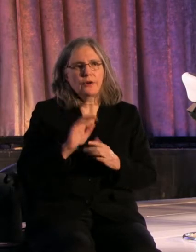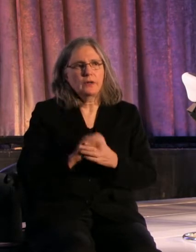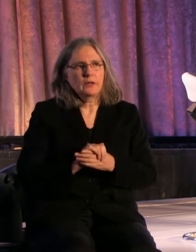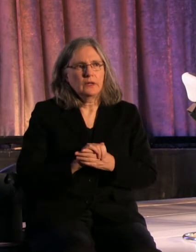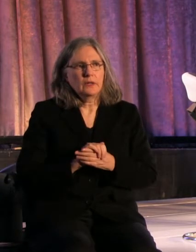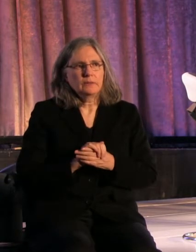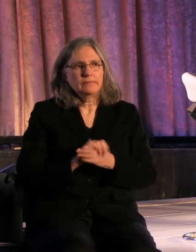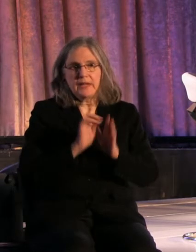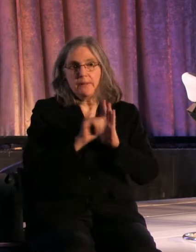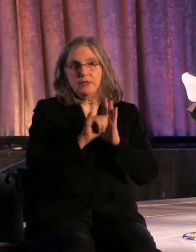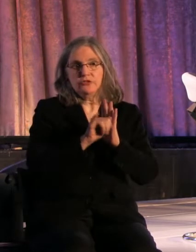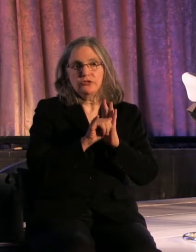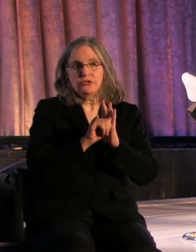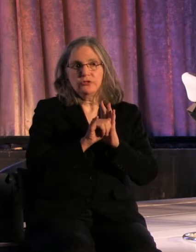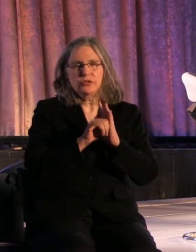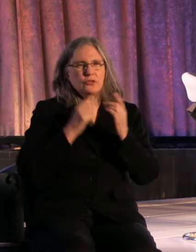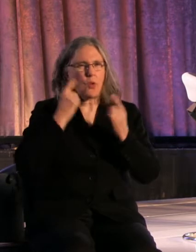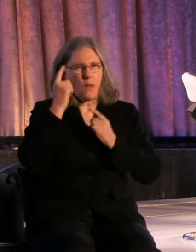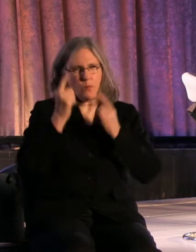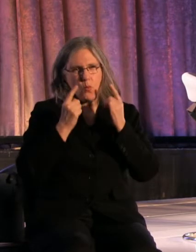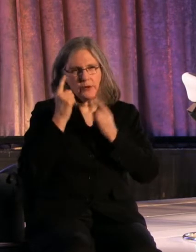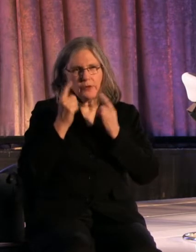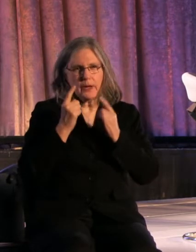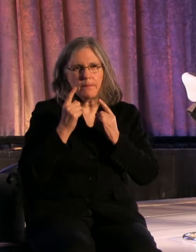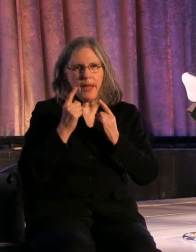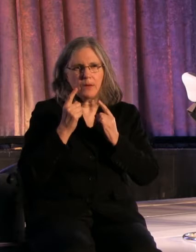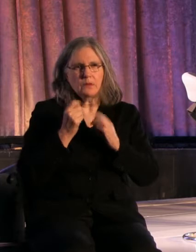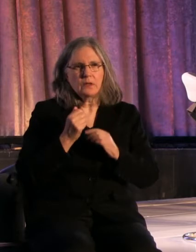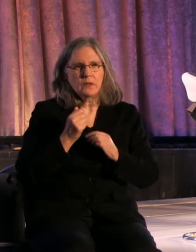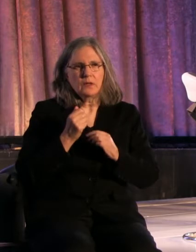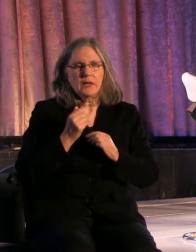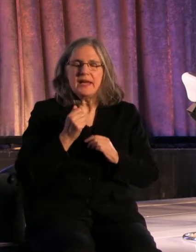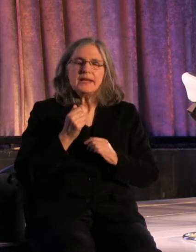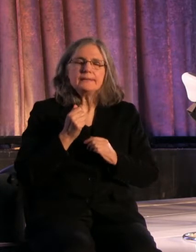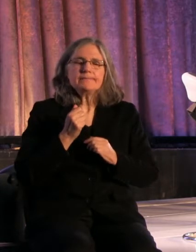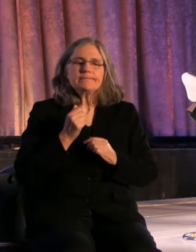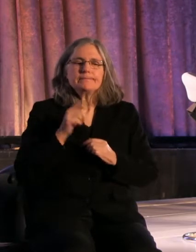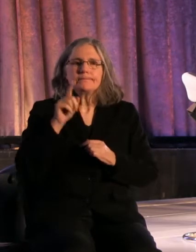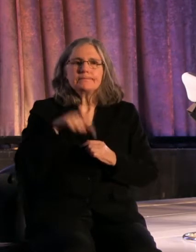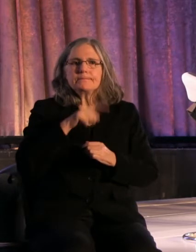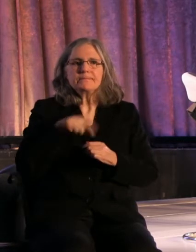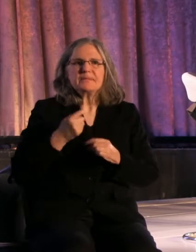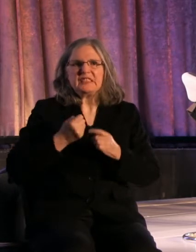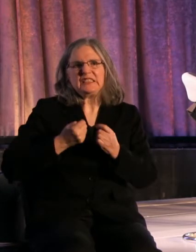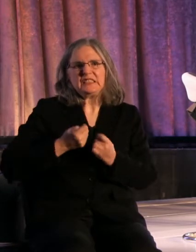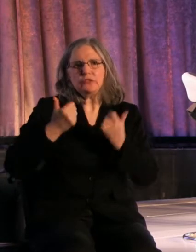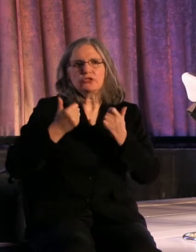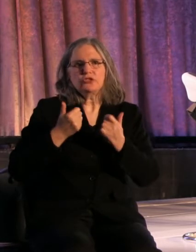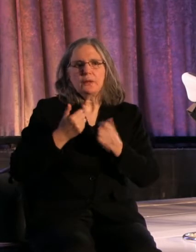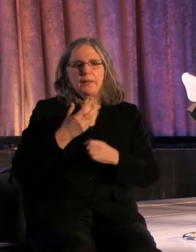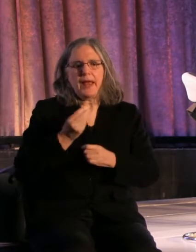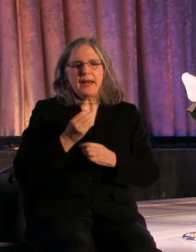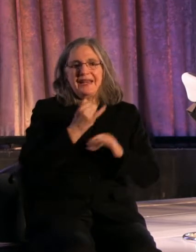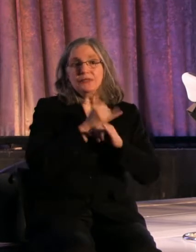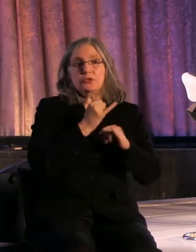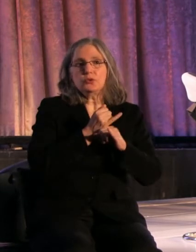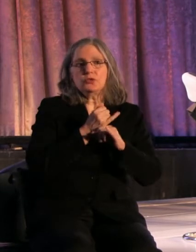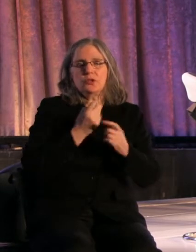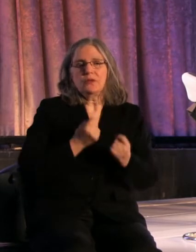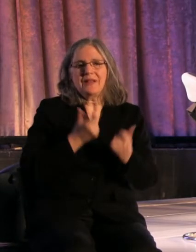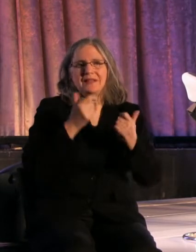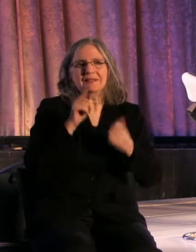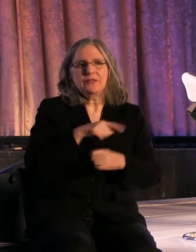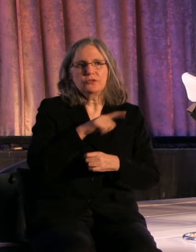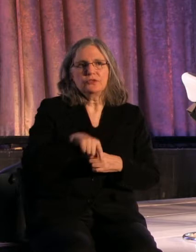and institutional self-censorship. Specifically, how do you combat